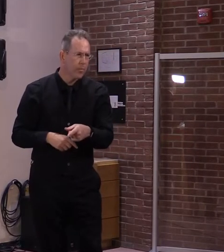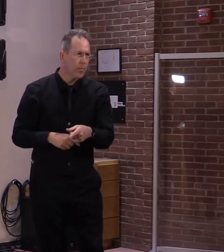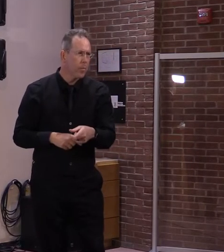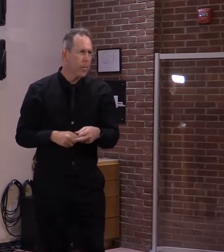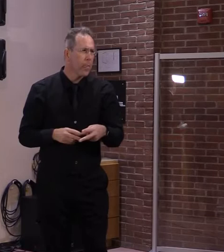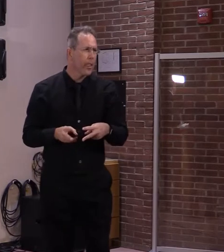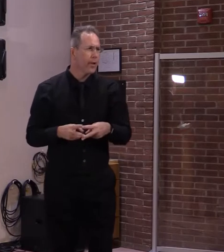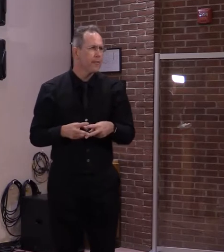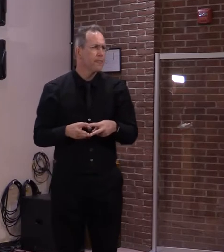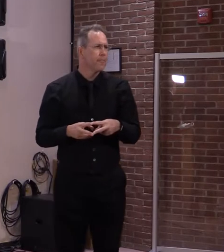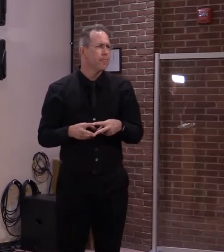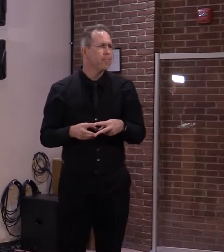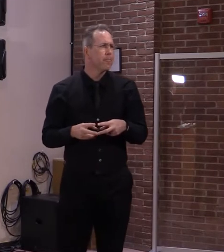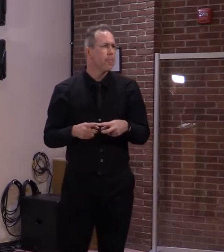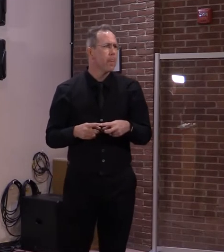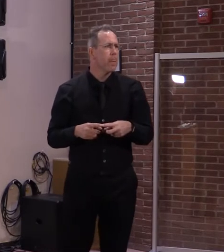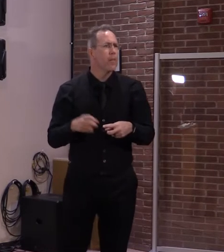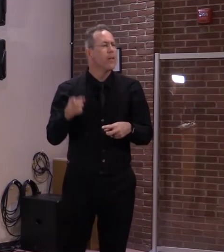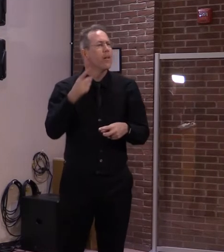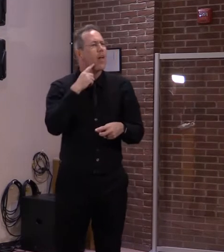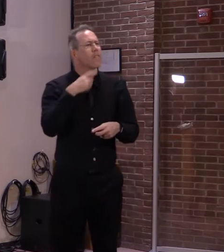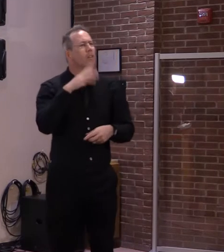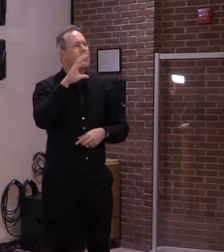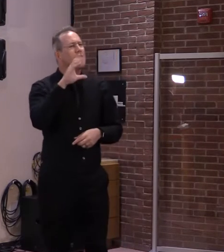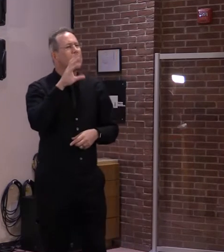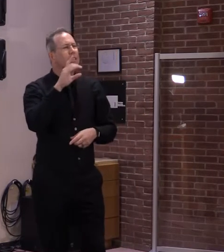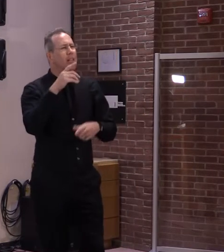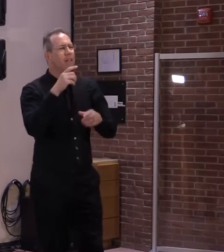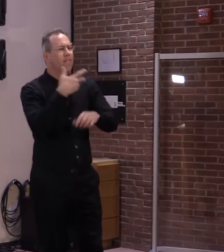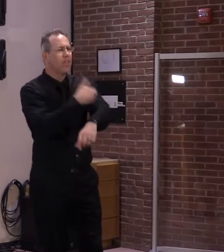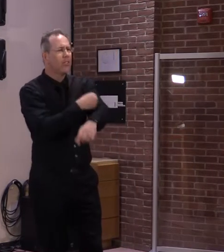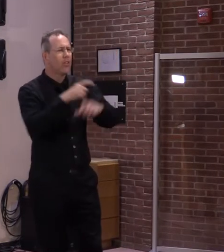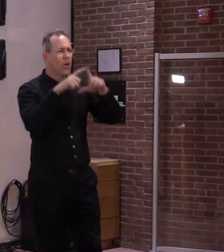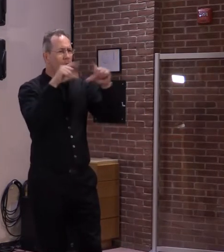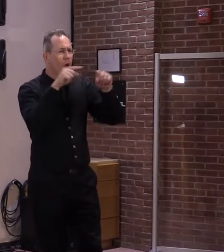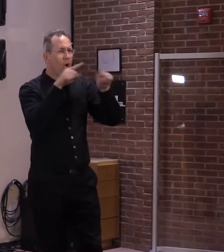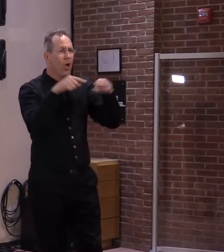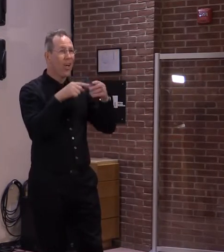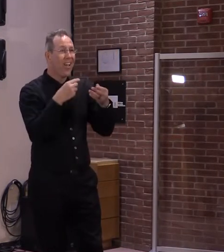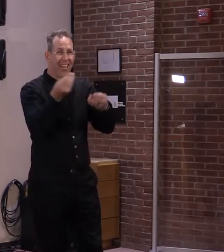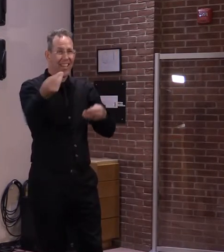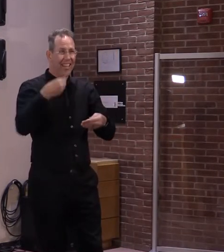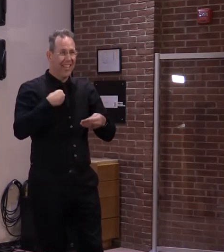what's the process involved in replacing it? Asking for a friend.